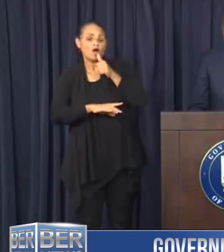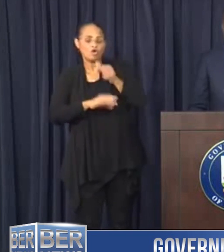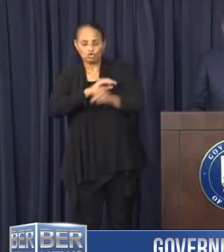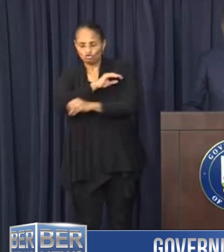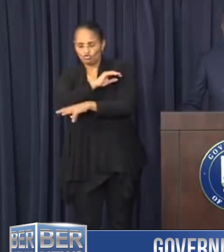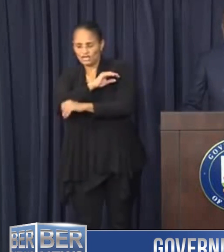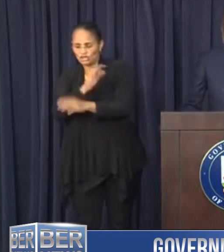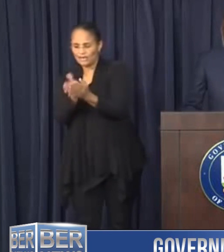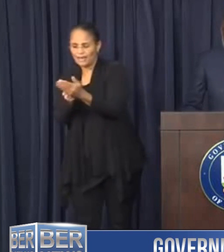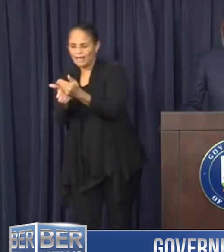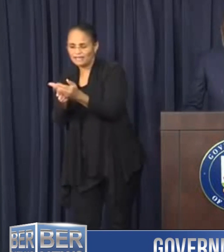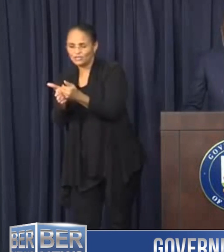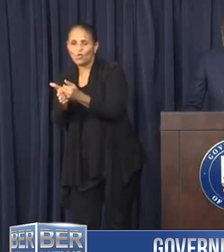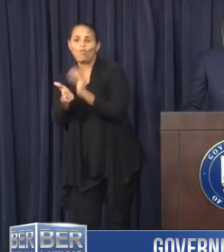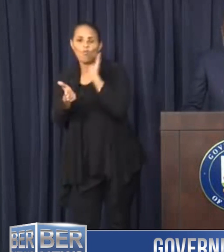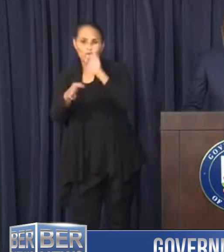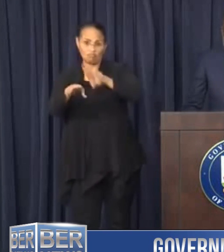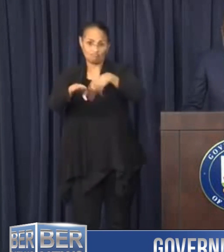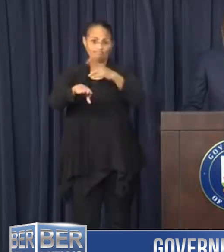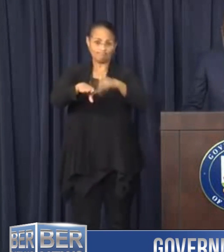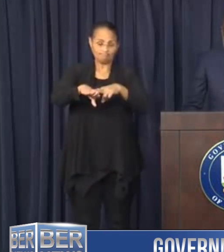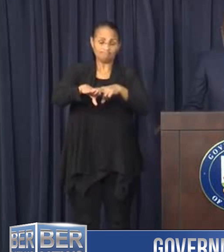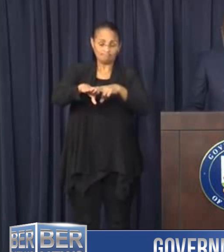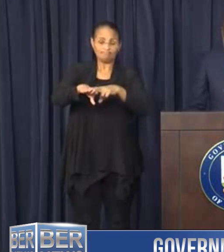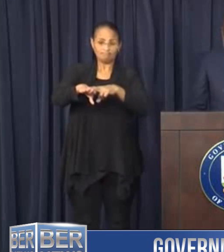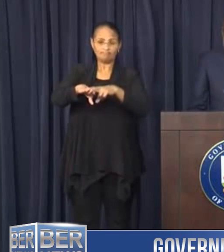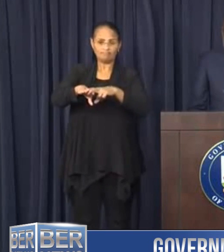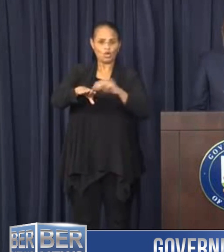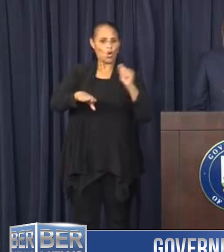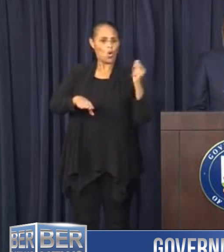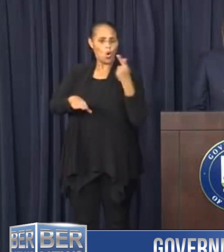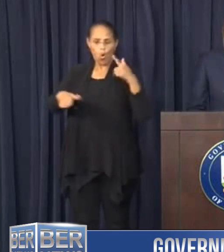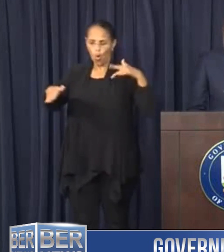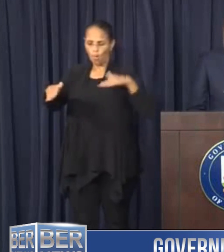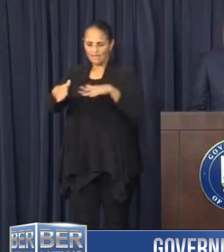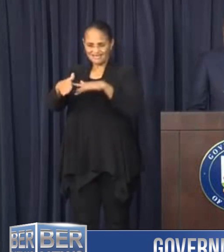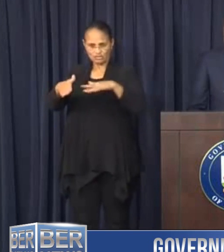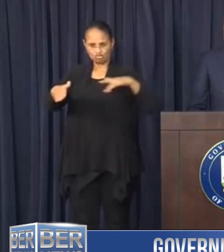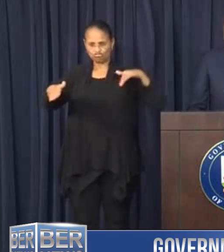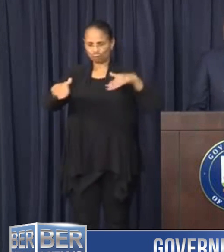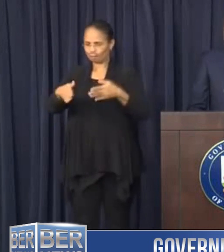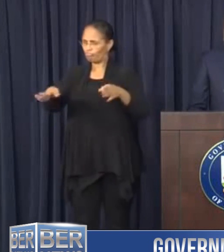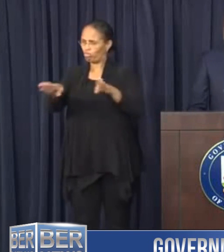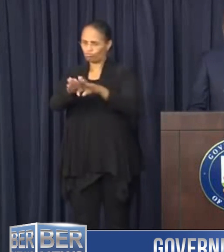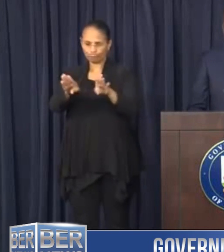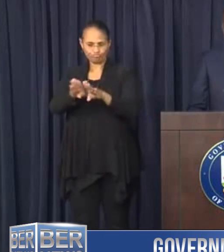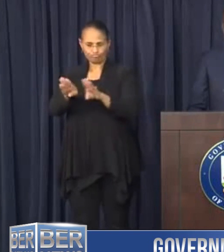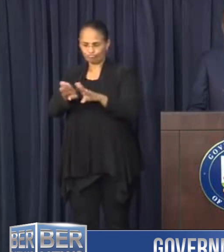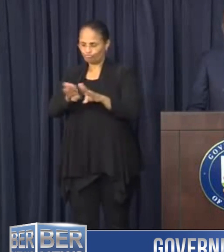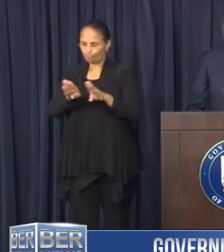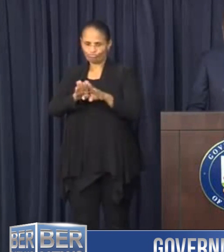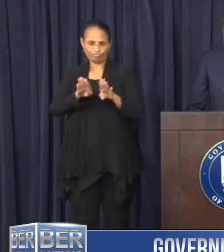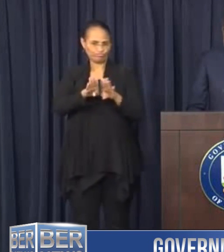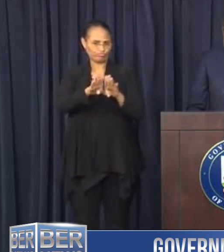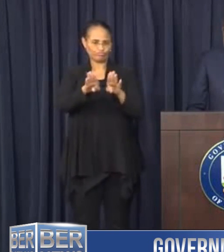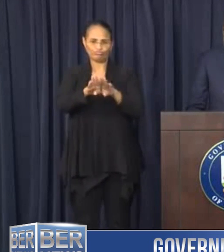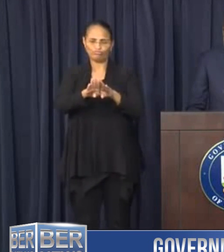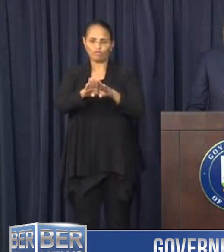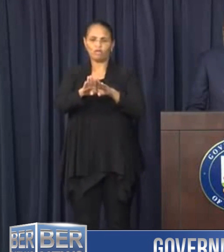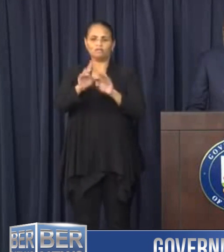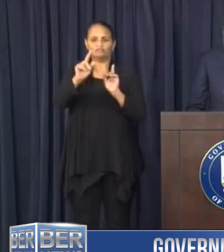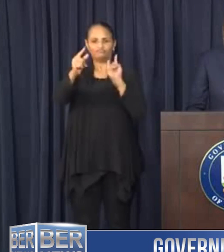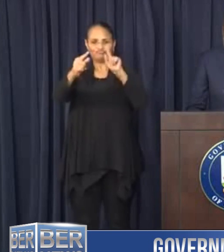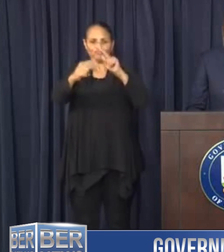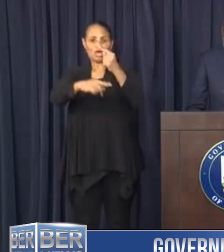collection will be as normal. All beaches remain closed to all water activity until Thursday.